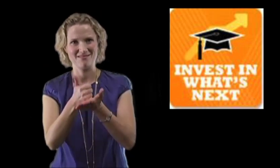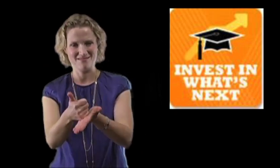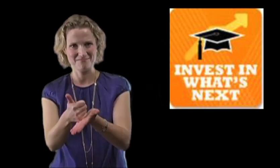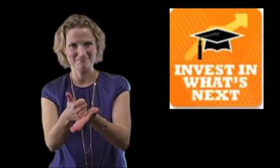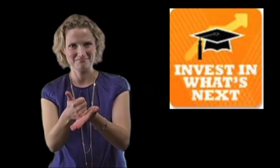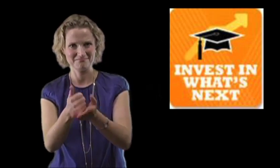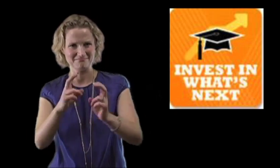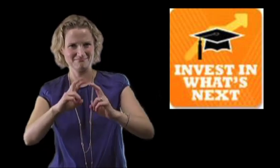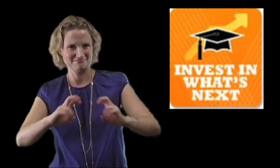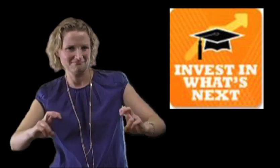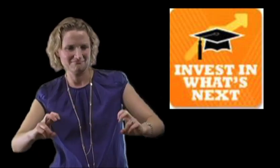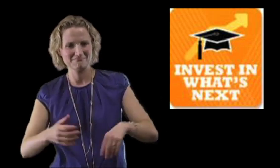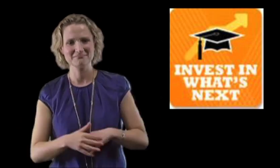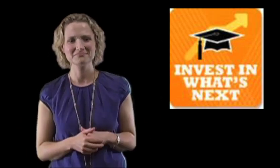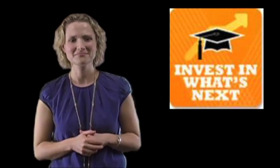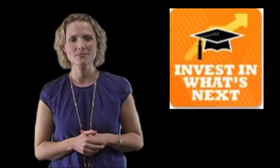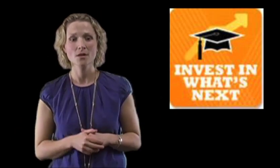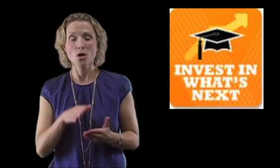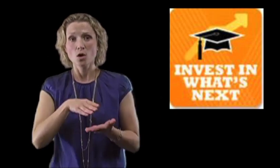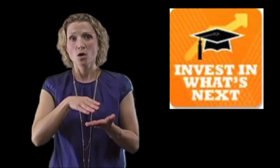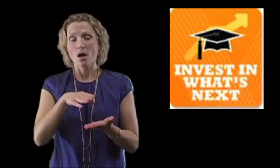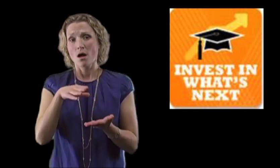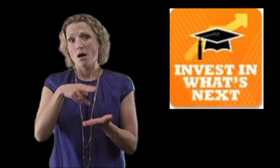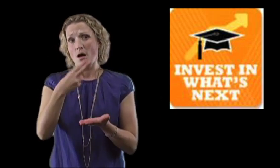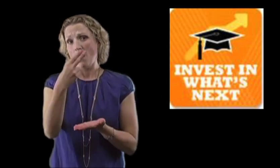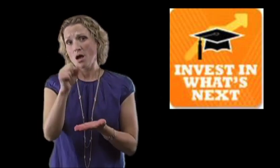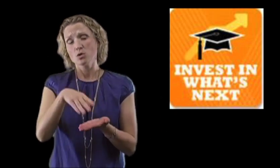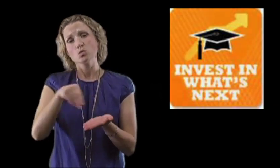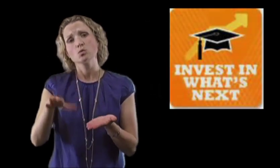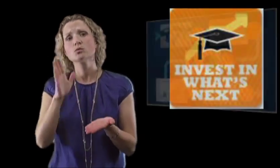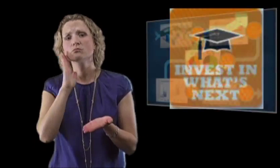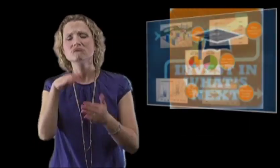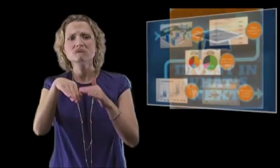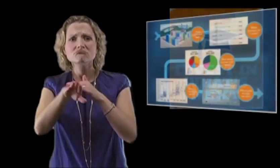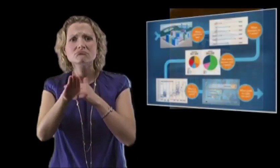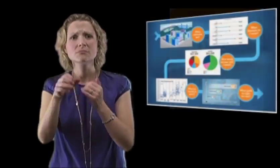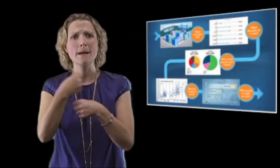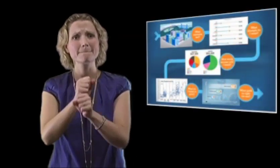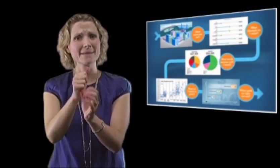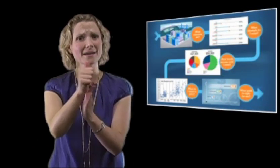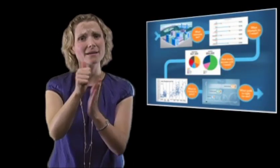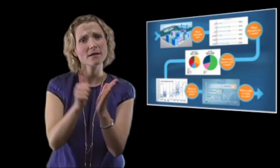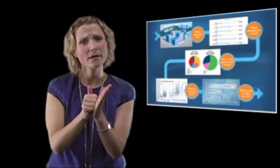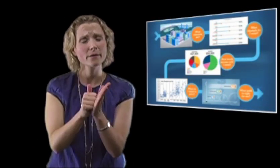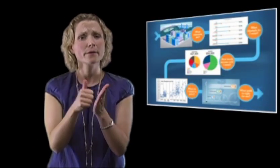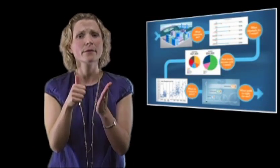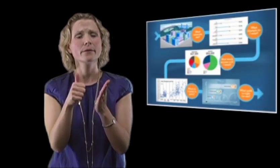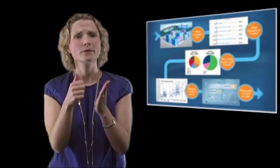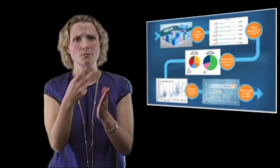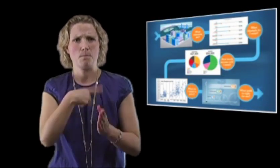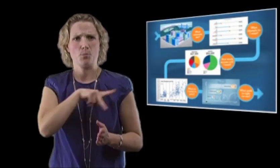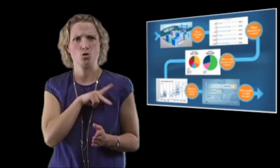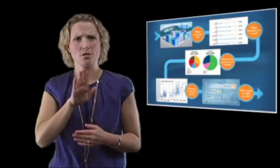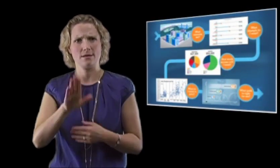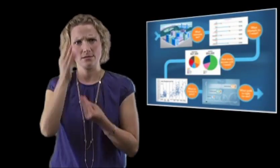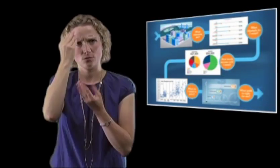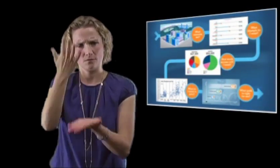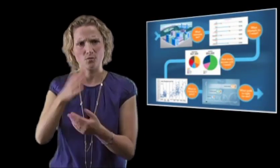and this is a resource to help you analyze that high school students will be able to go in and make an account a personal